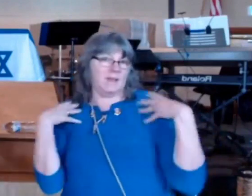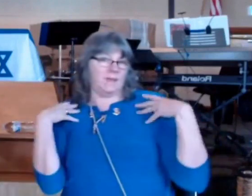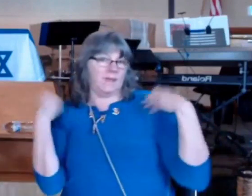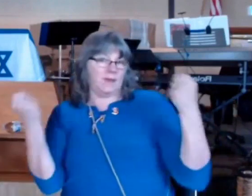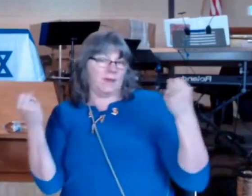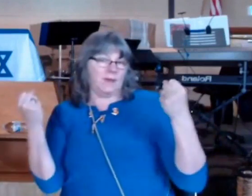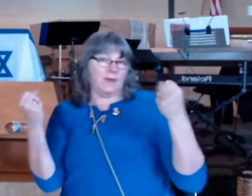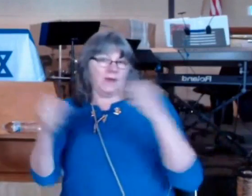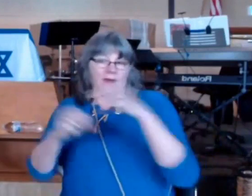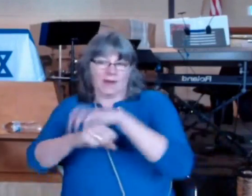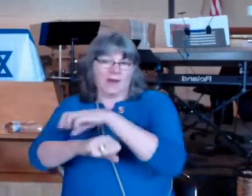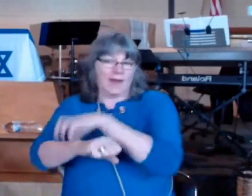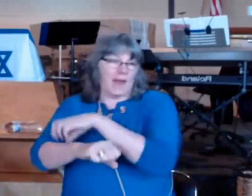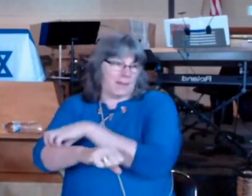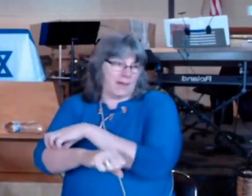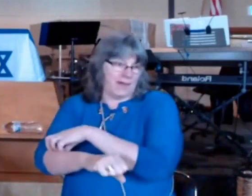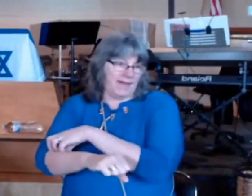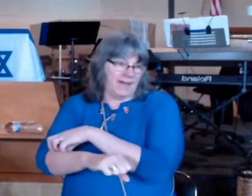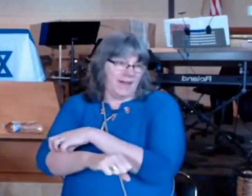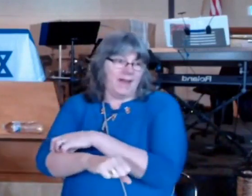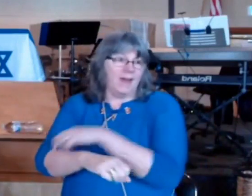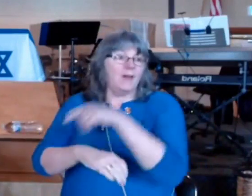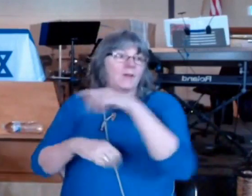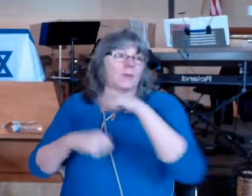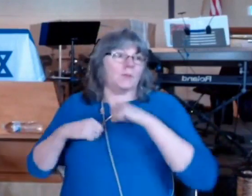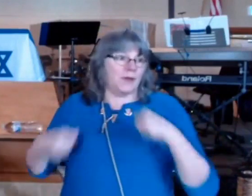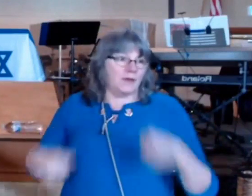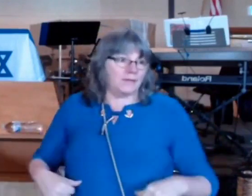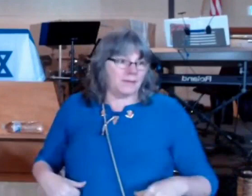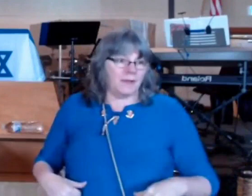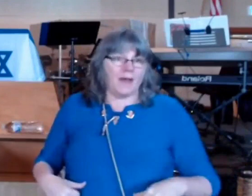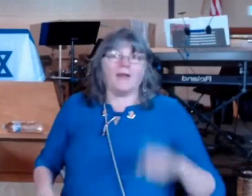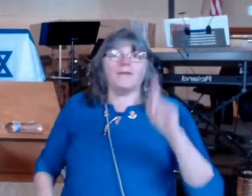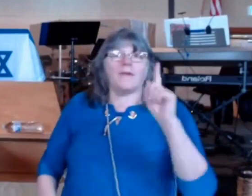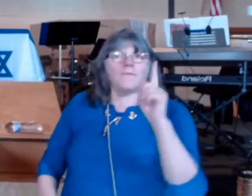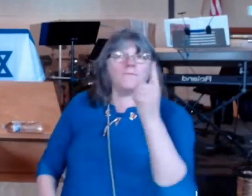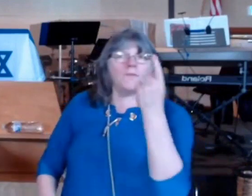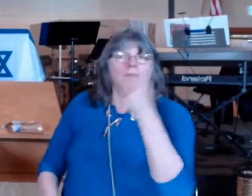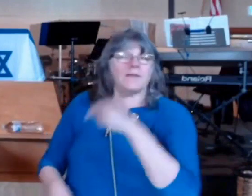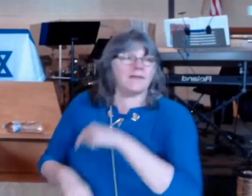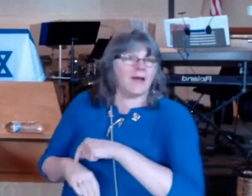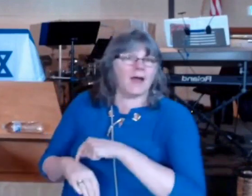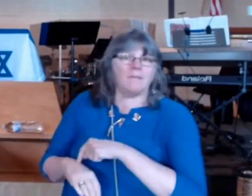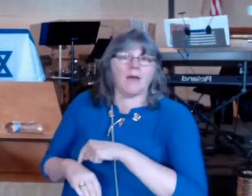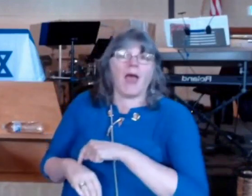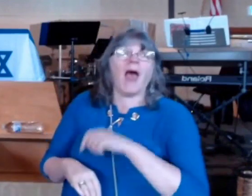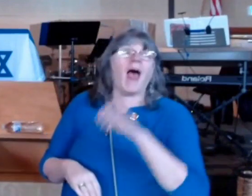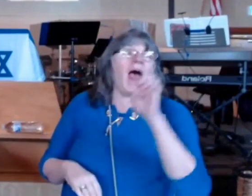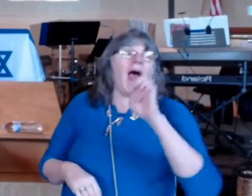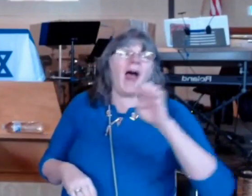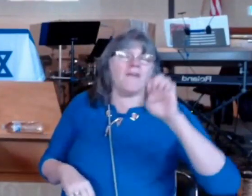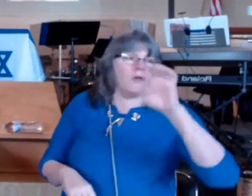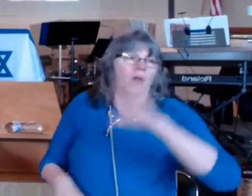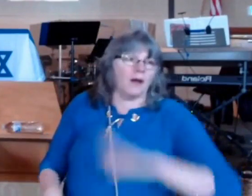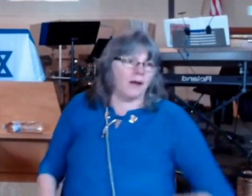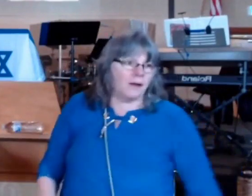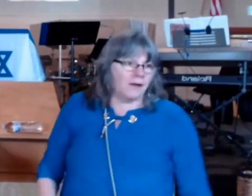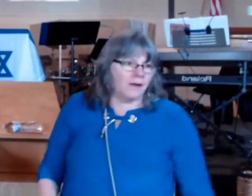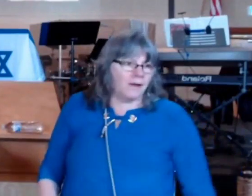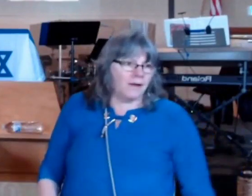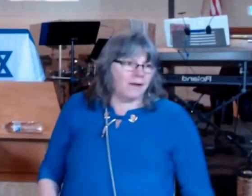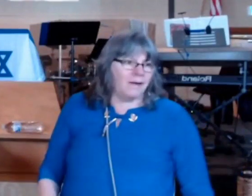would have been the first time it ever happened it had never happened in history